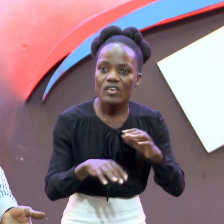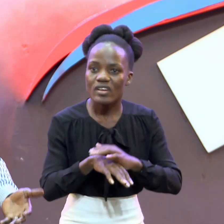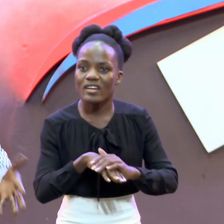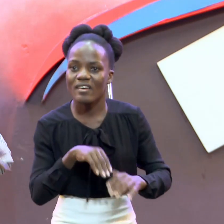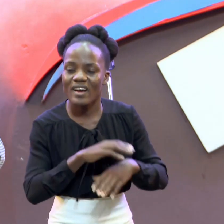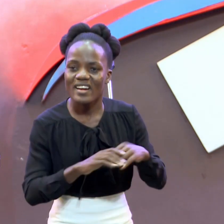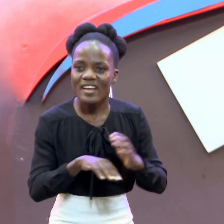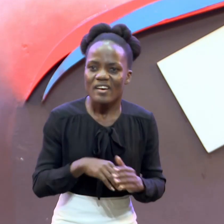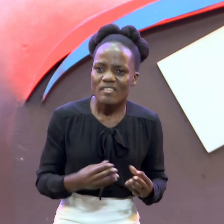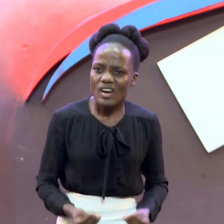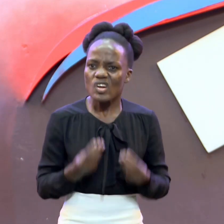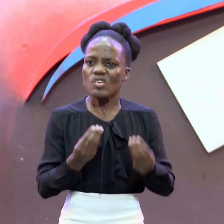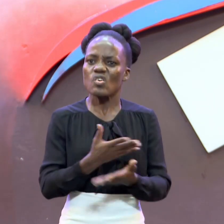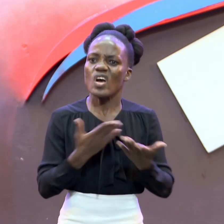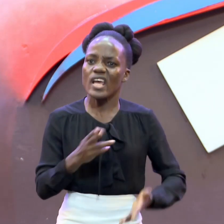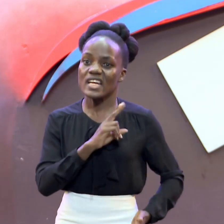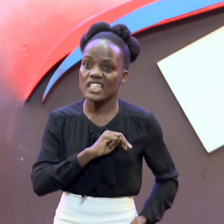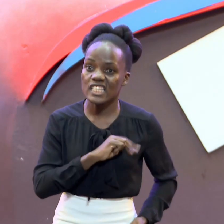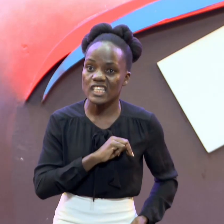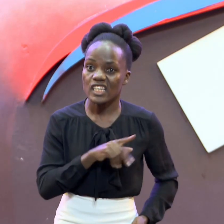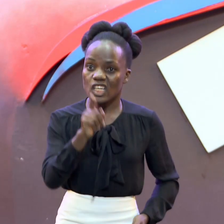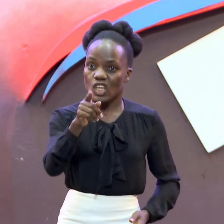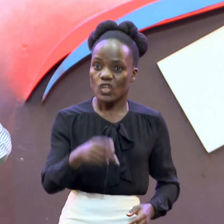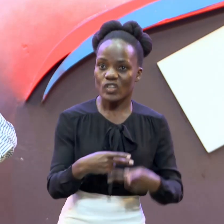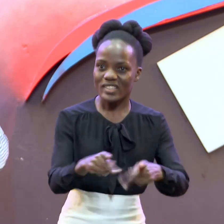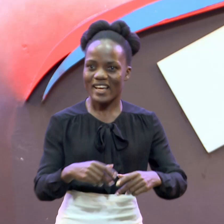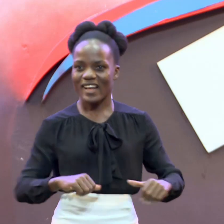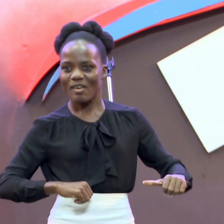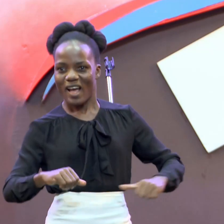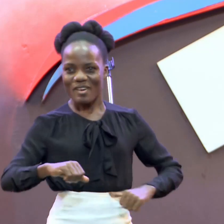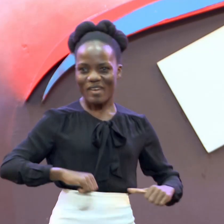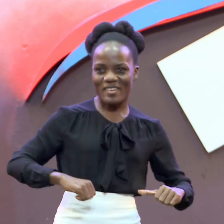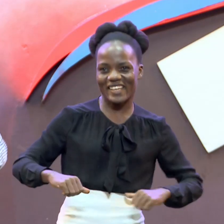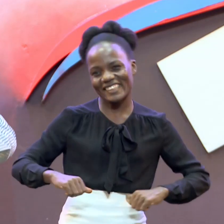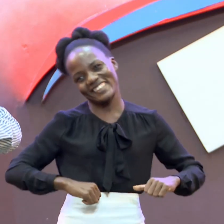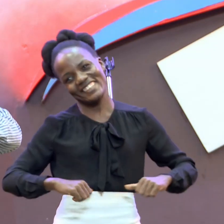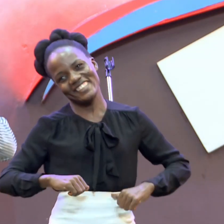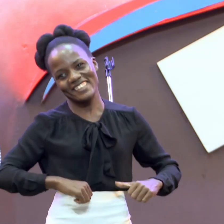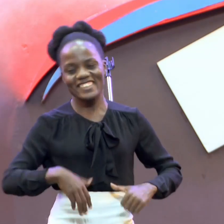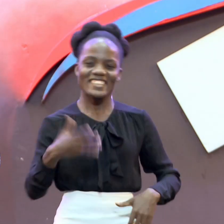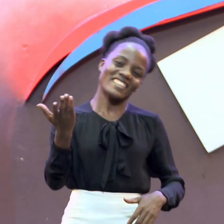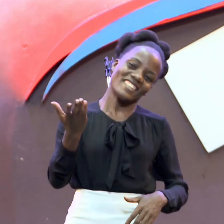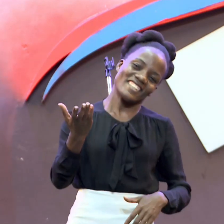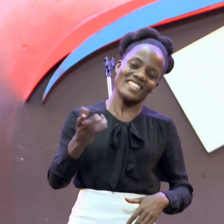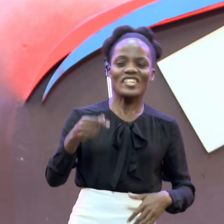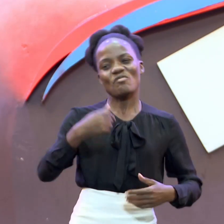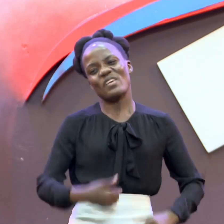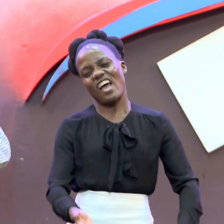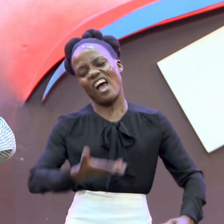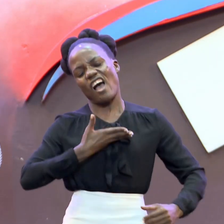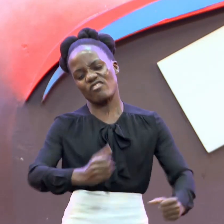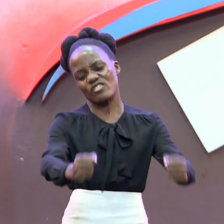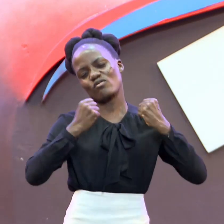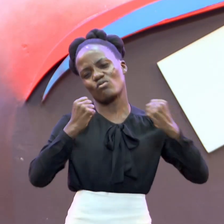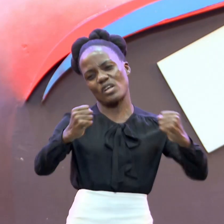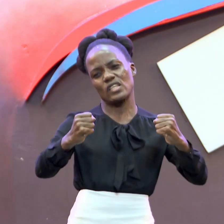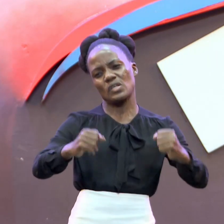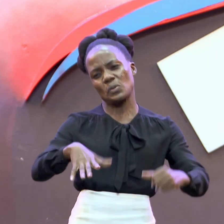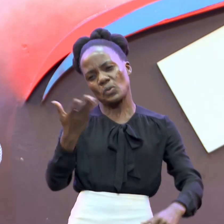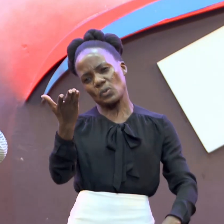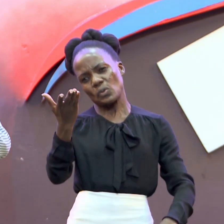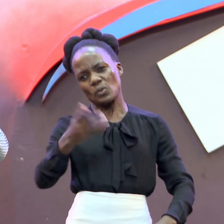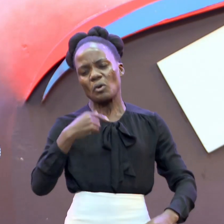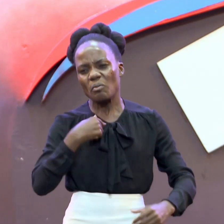sin Never be proud In any way Never come up To say that You know It is my strength I've made it